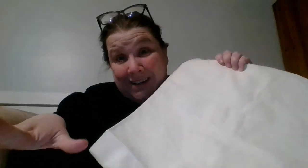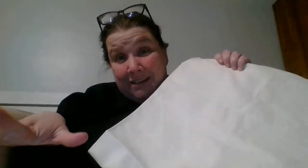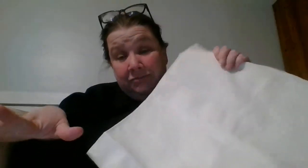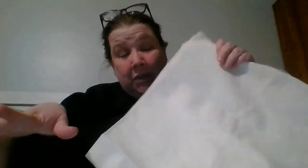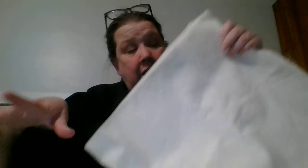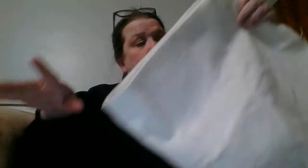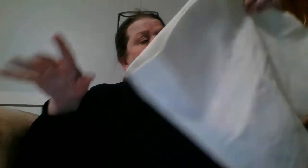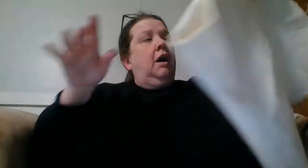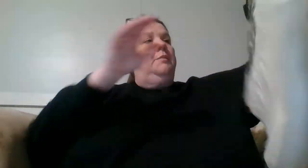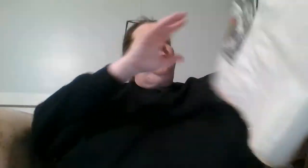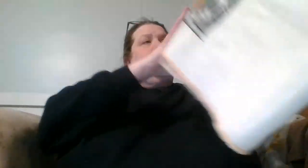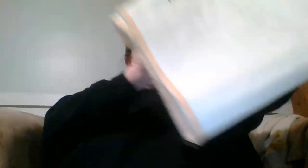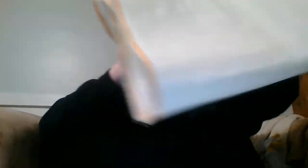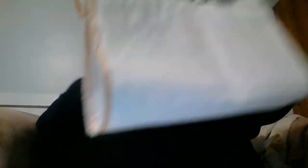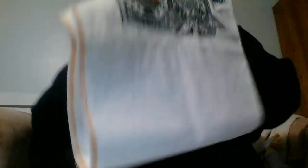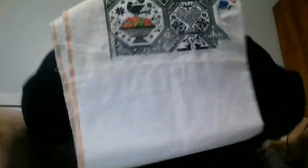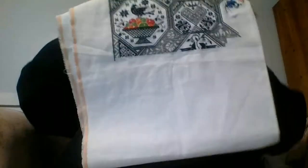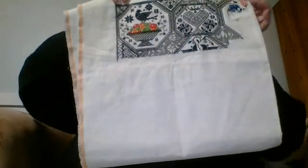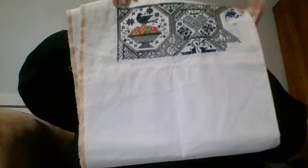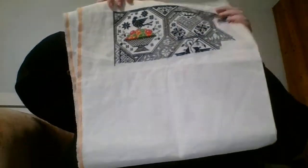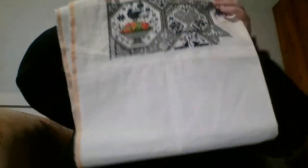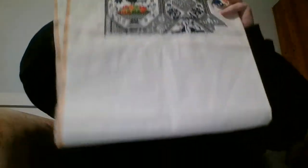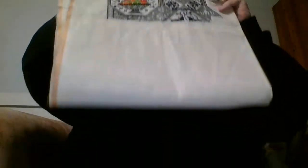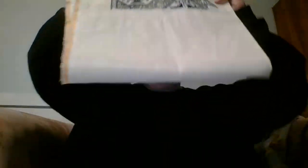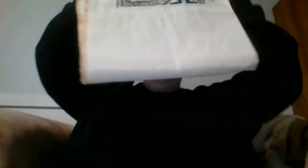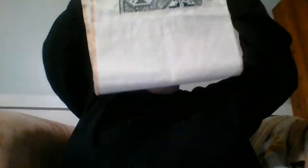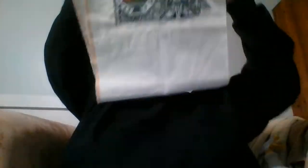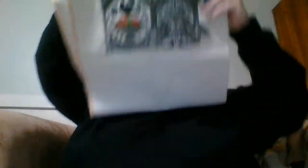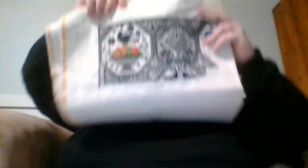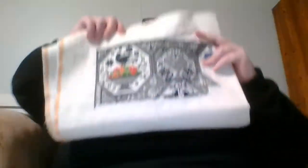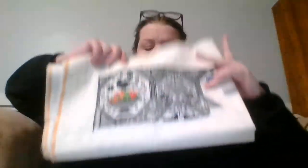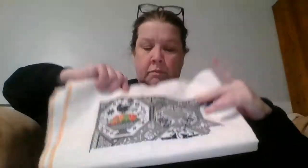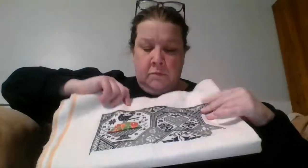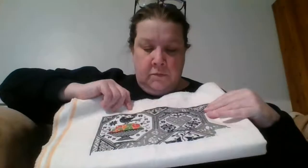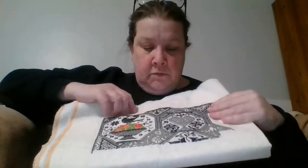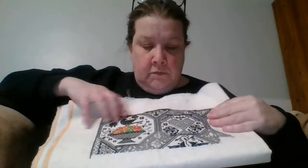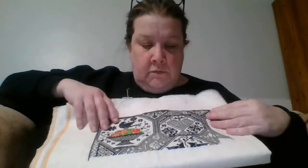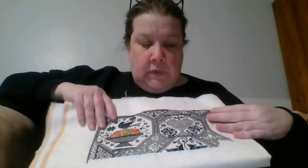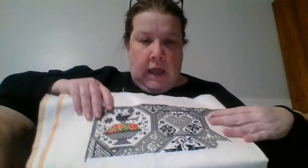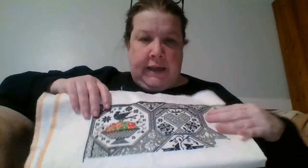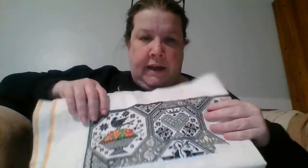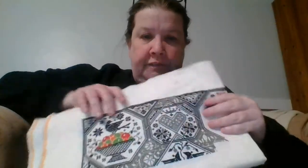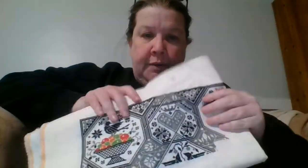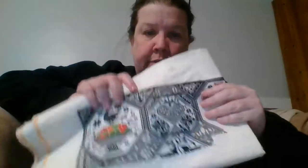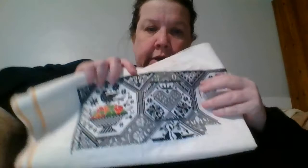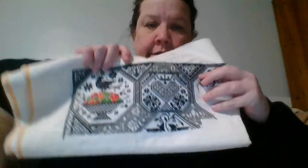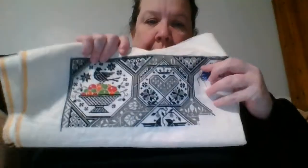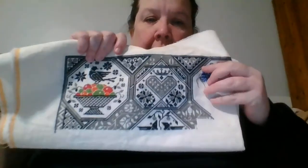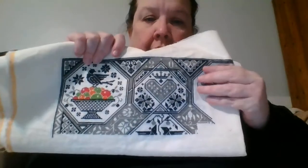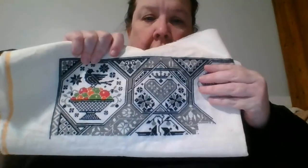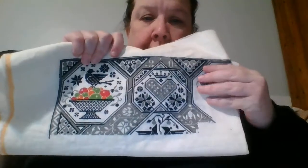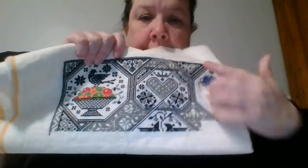it um that said I um I got February's block all done